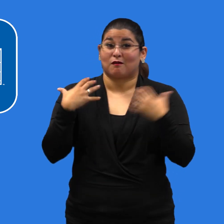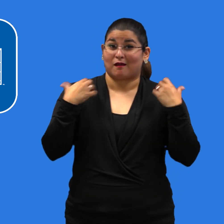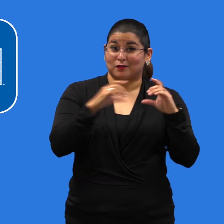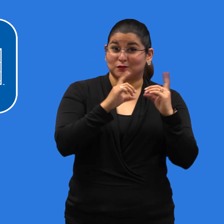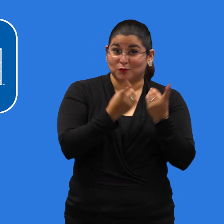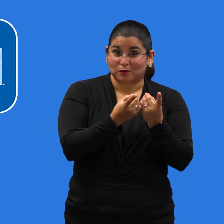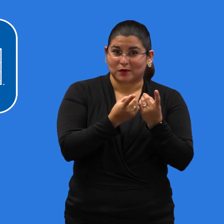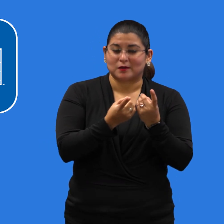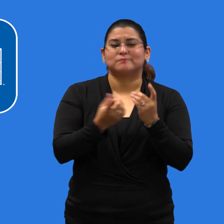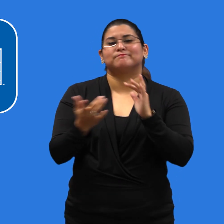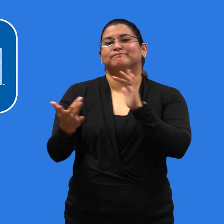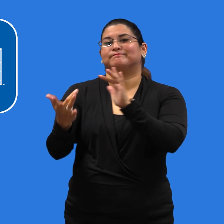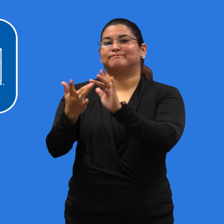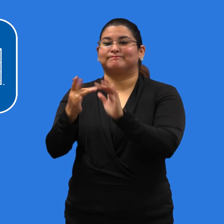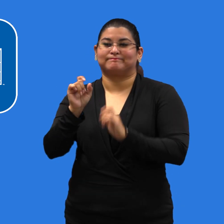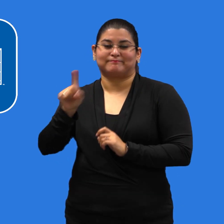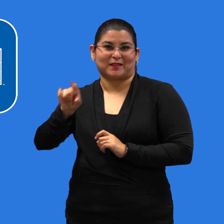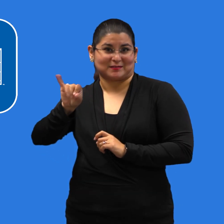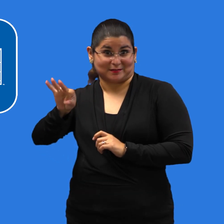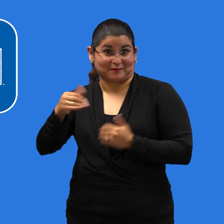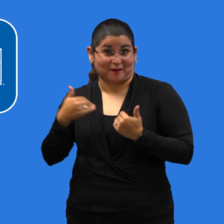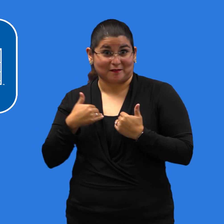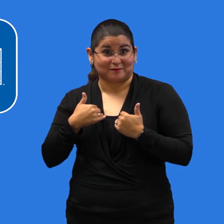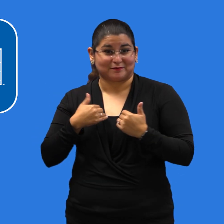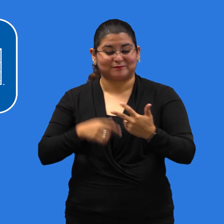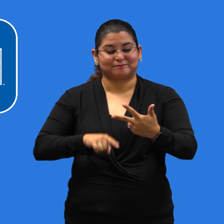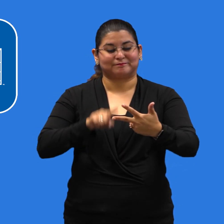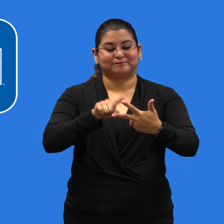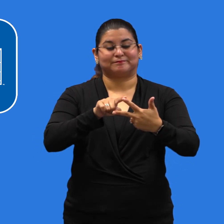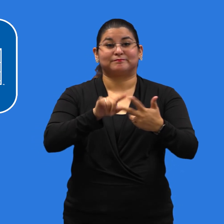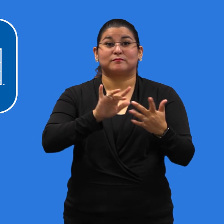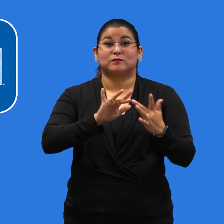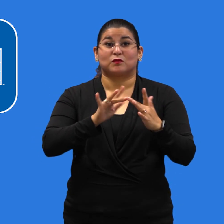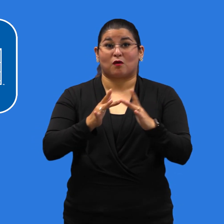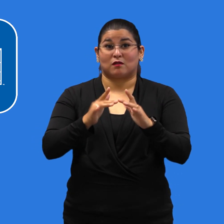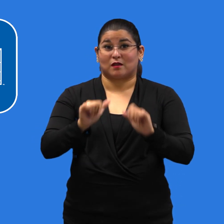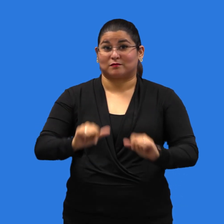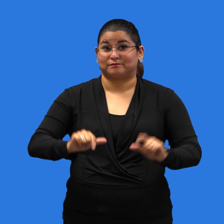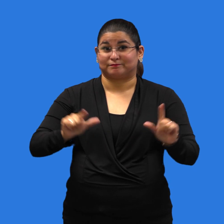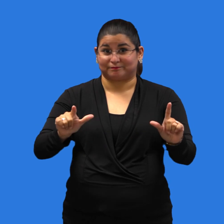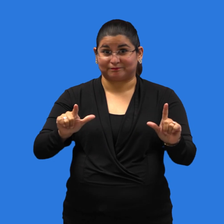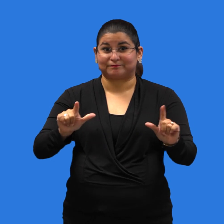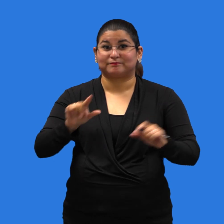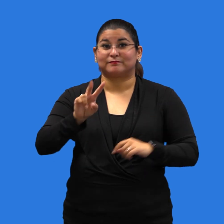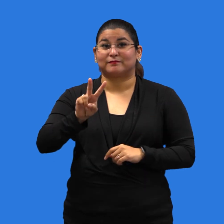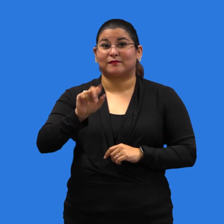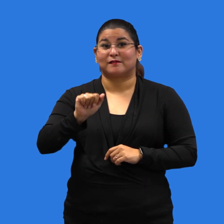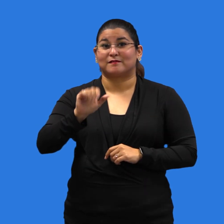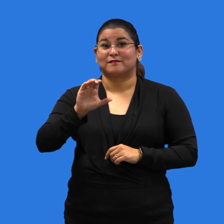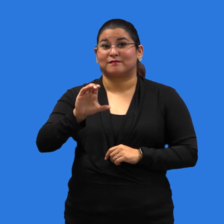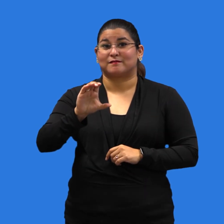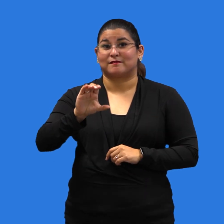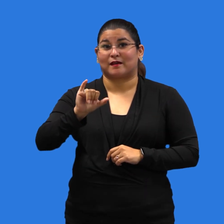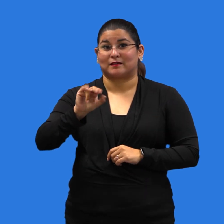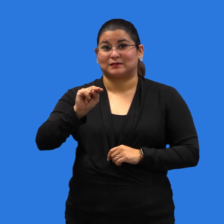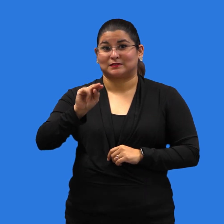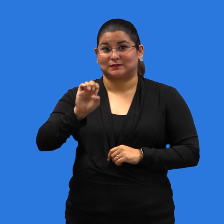to see if vaccines are available. Visit vaccines.gov